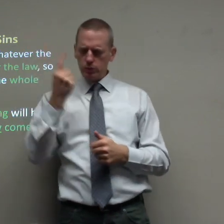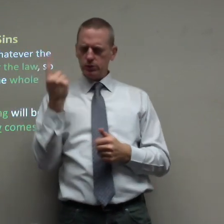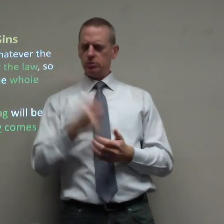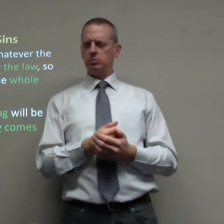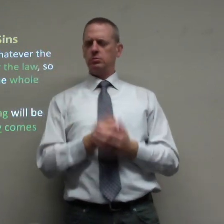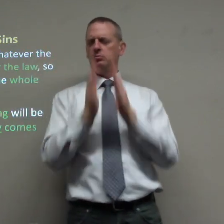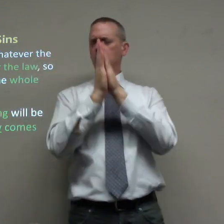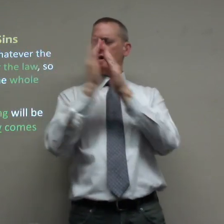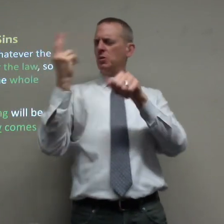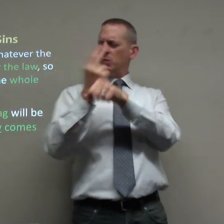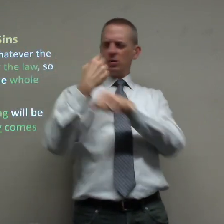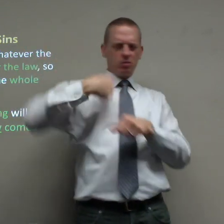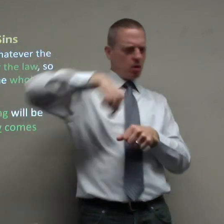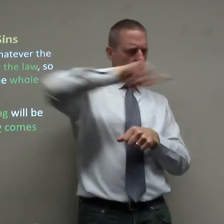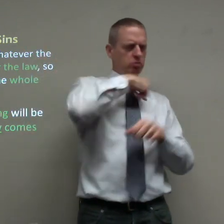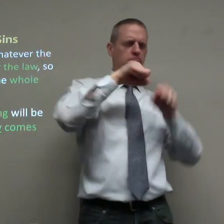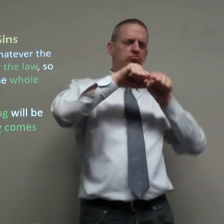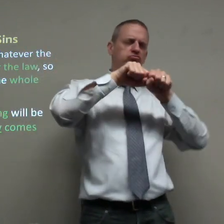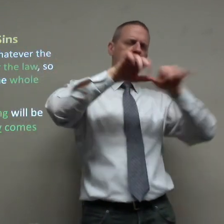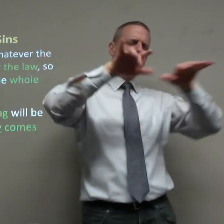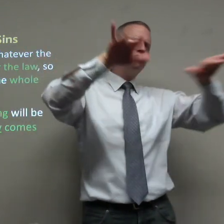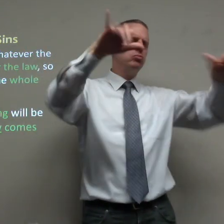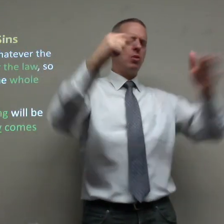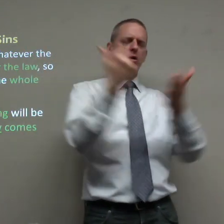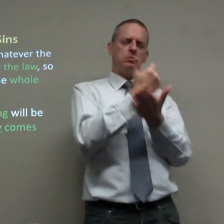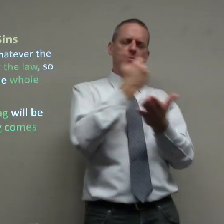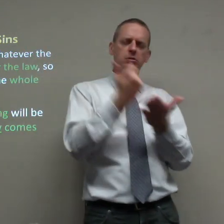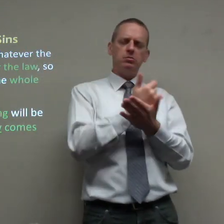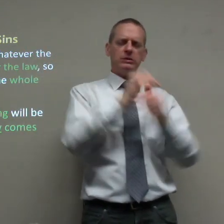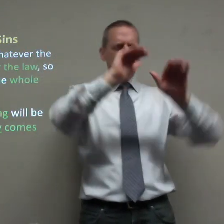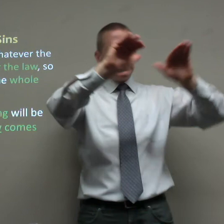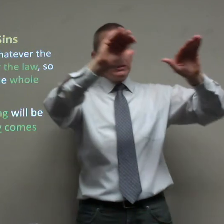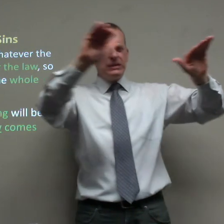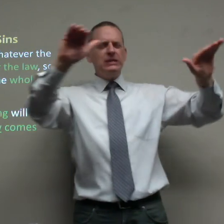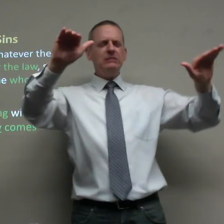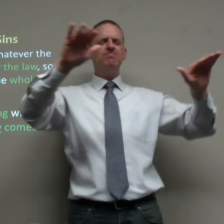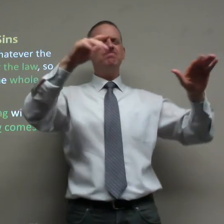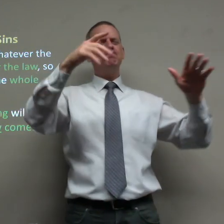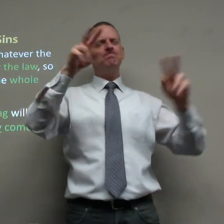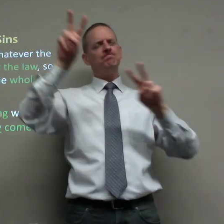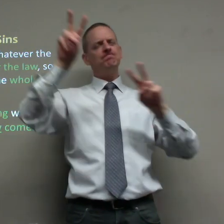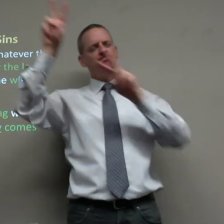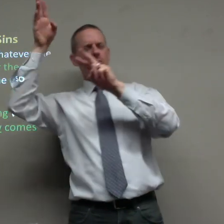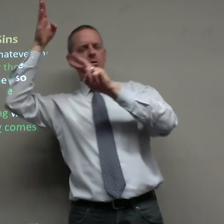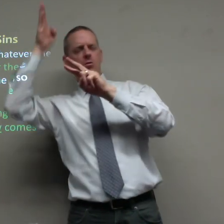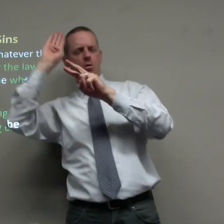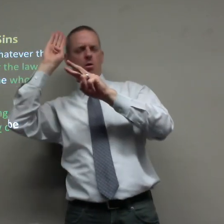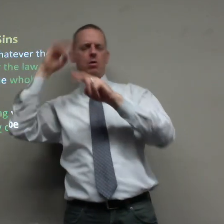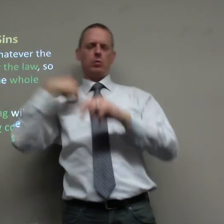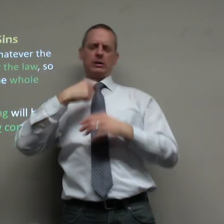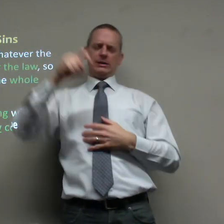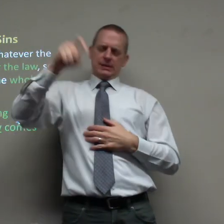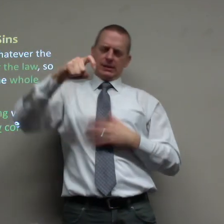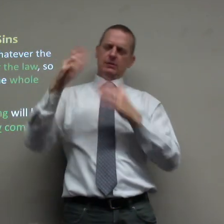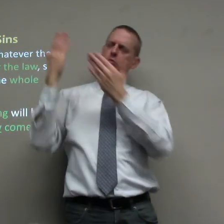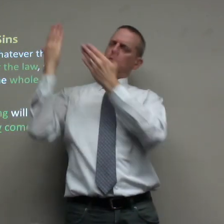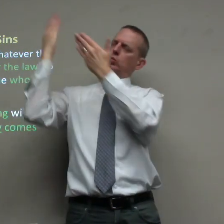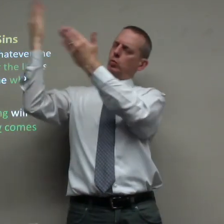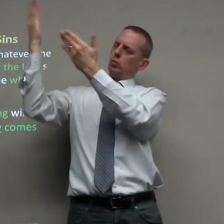and so that we may always go to you. Use us to spread your gospel so that more people may